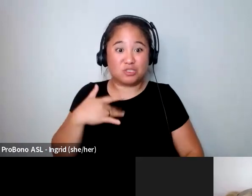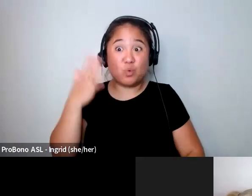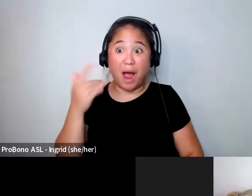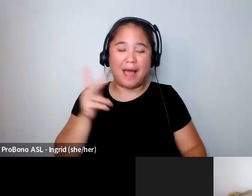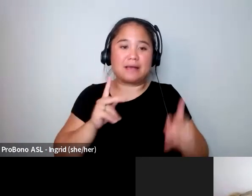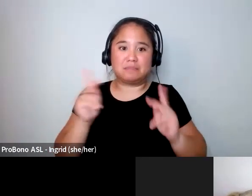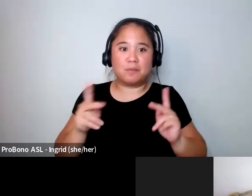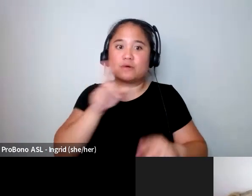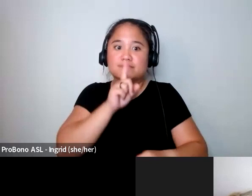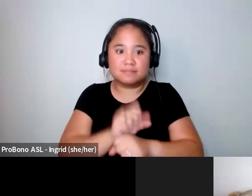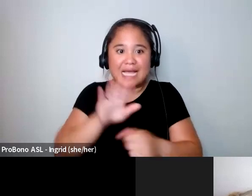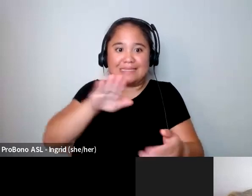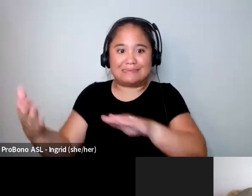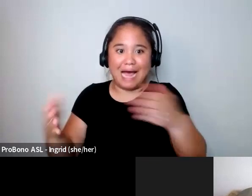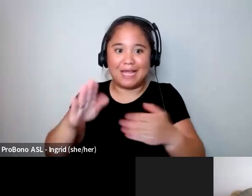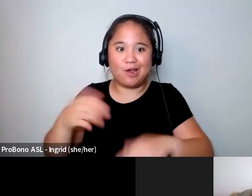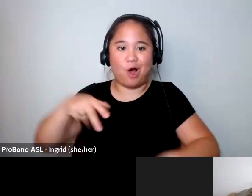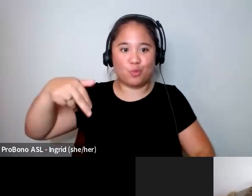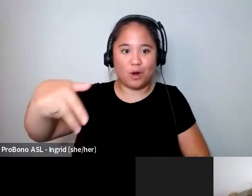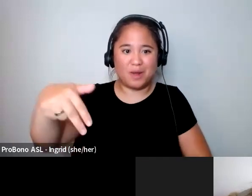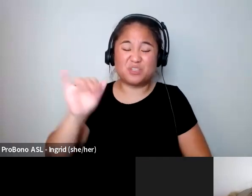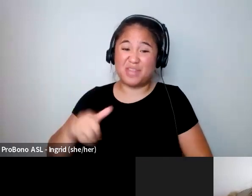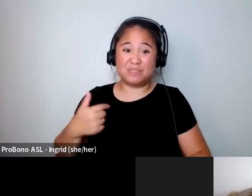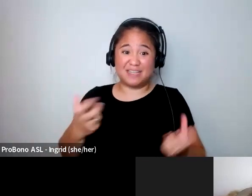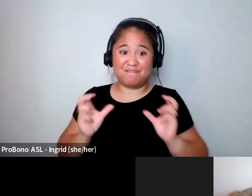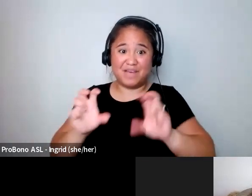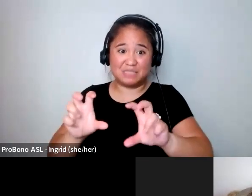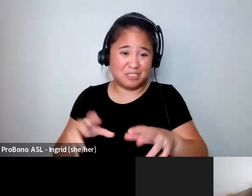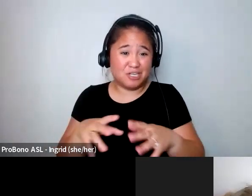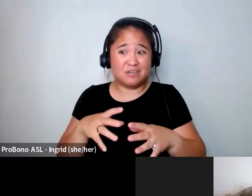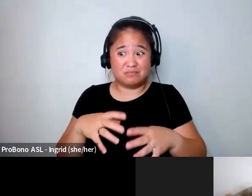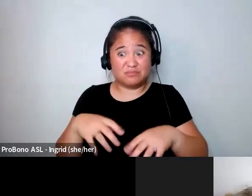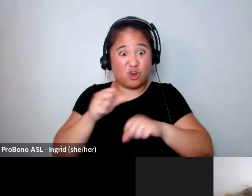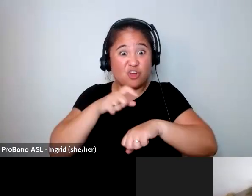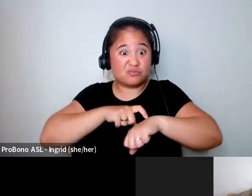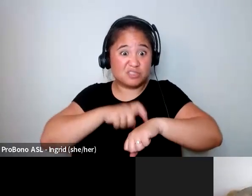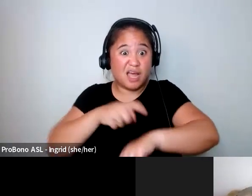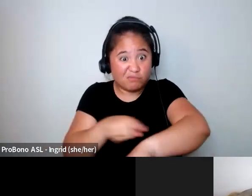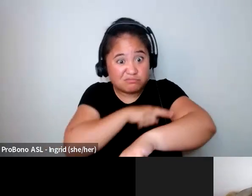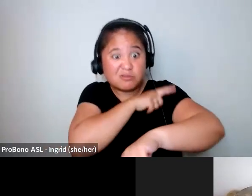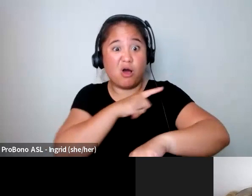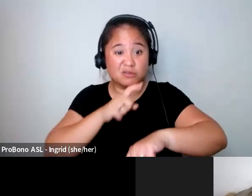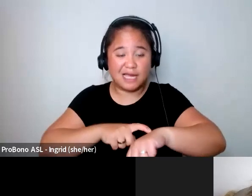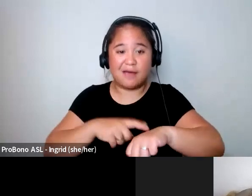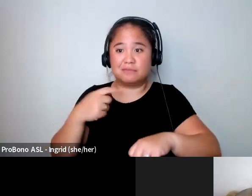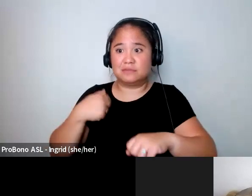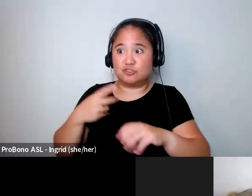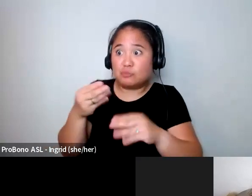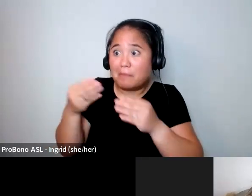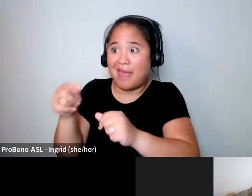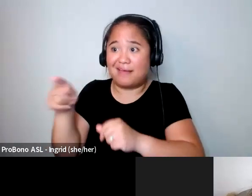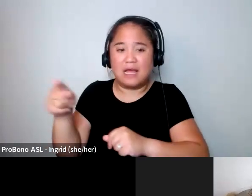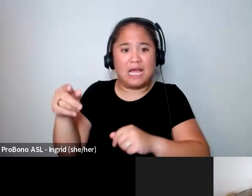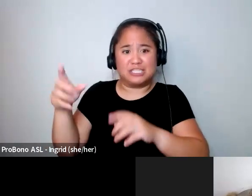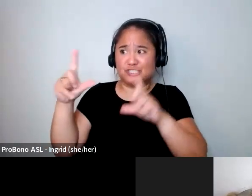so um that was an investment you know it took me a long time to save up to work with maya because she's a great photographer and